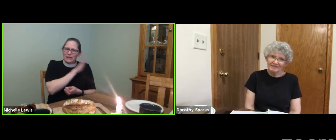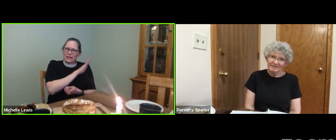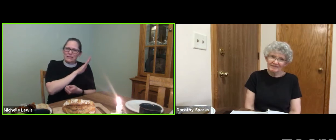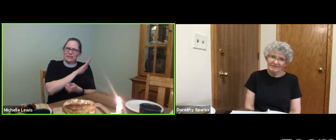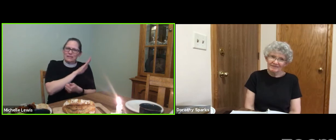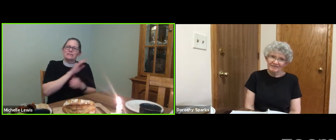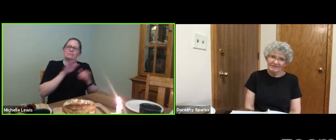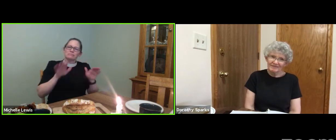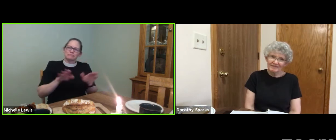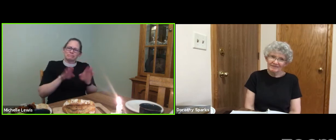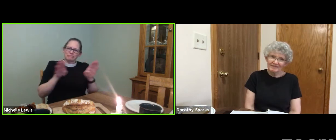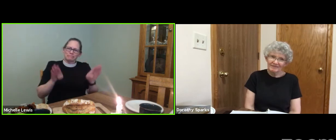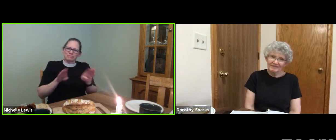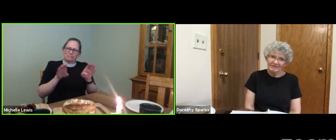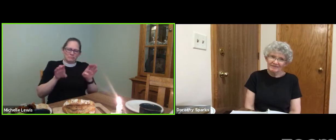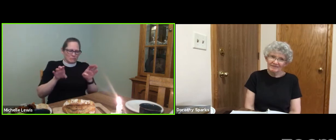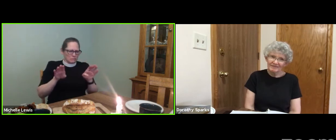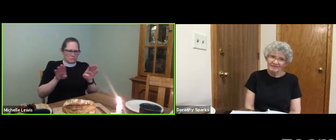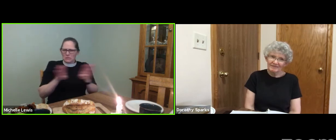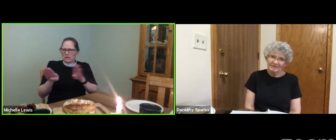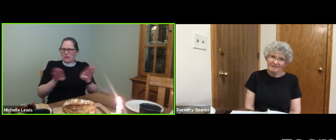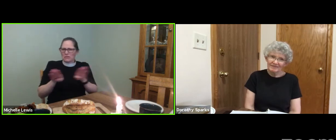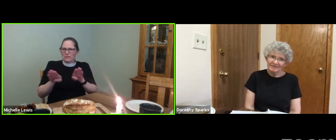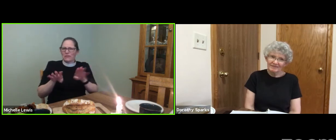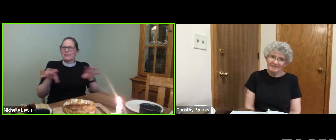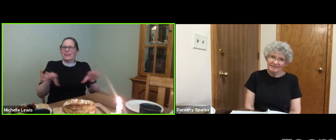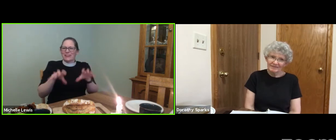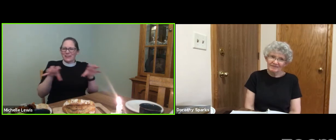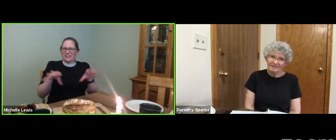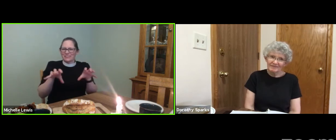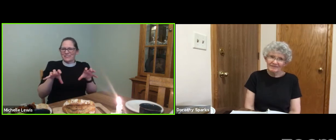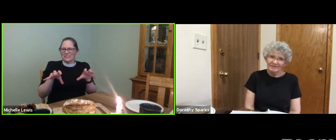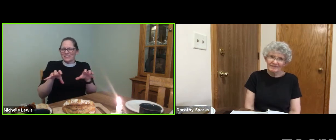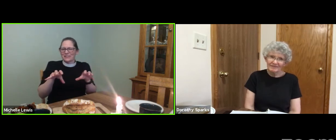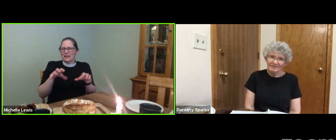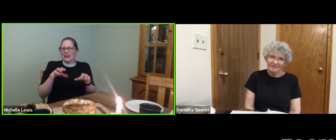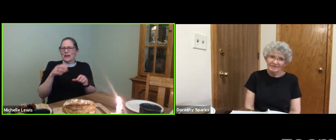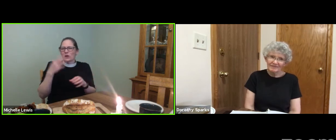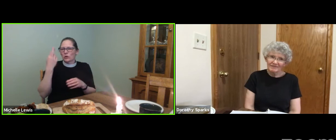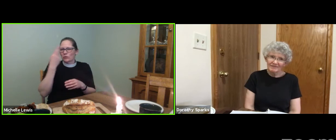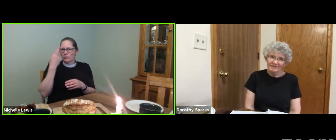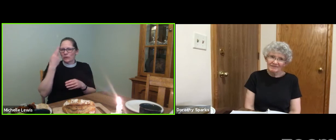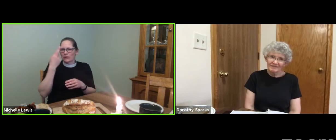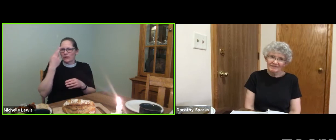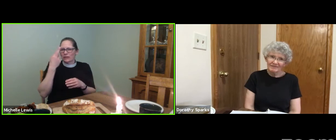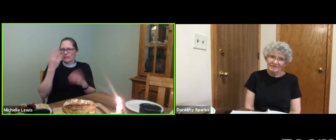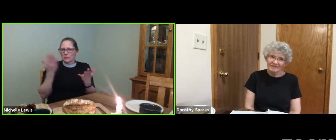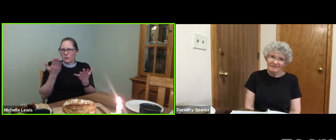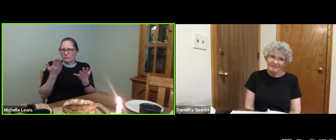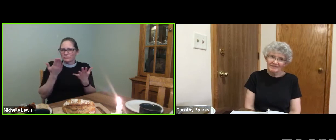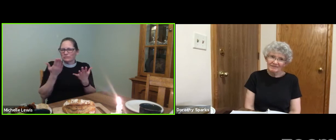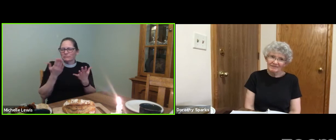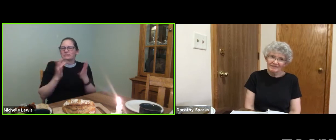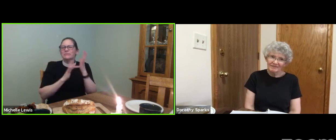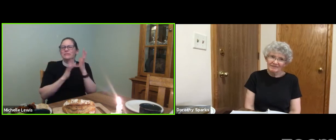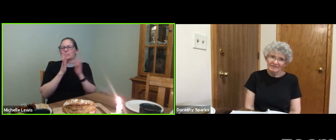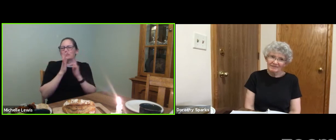story and think about Tom's actions and his behaviors, I realize that